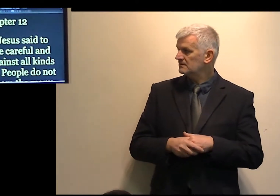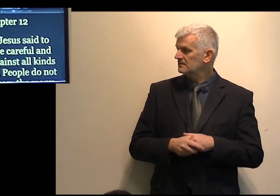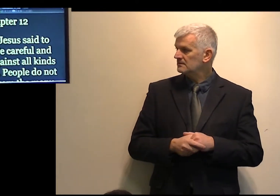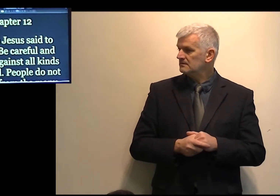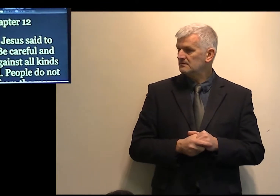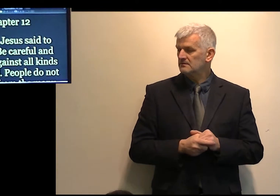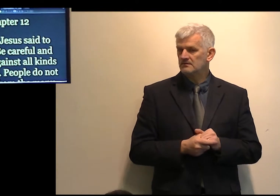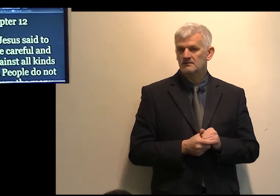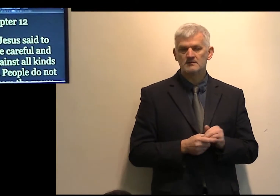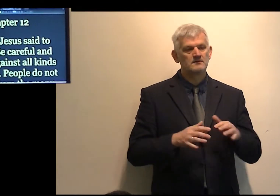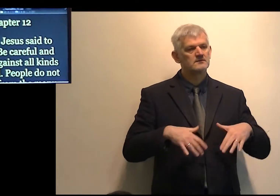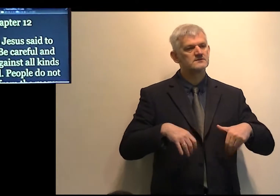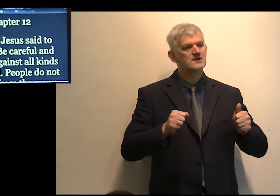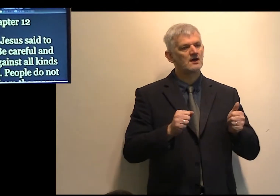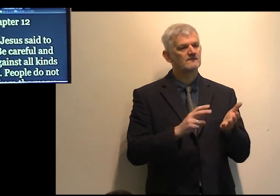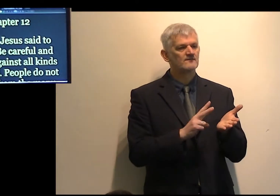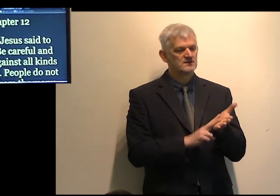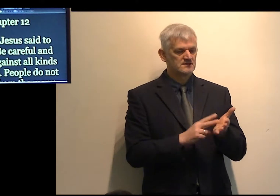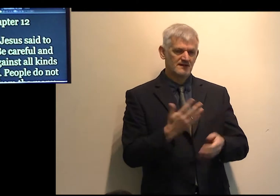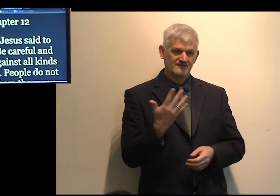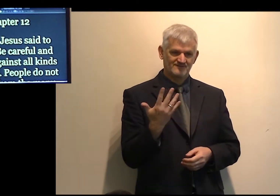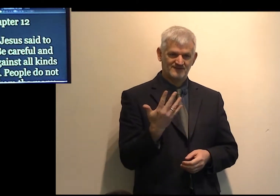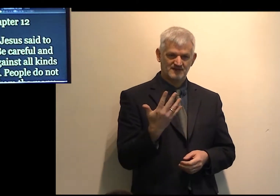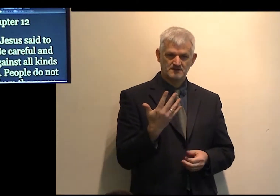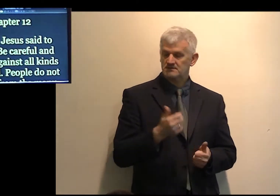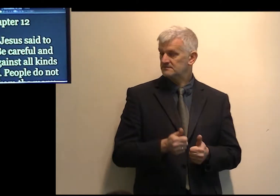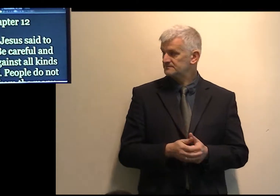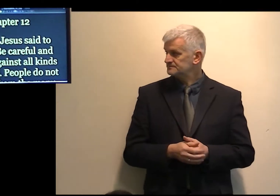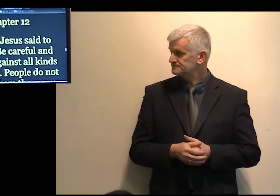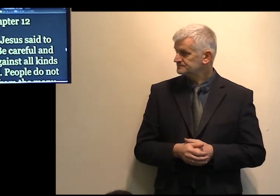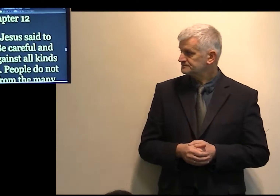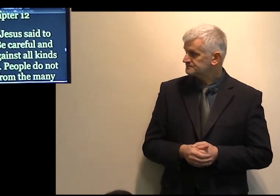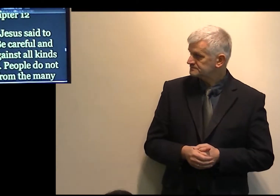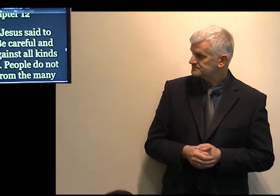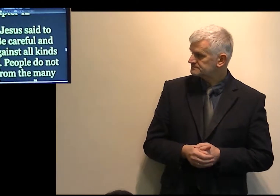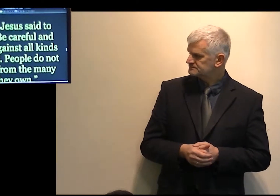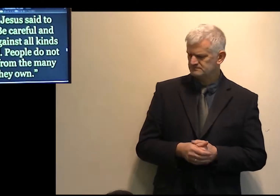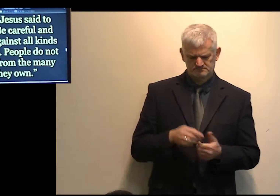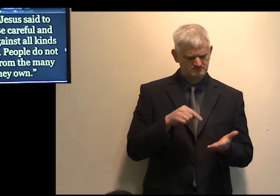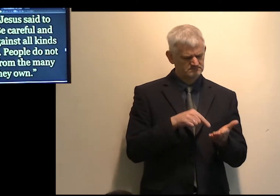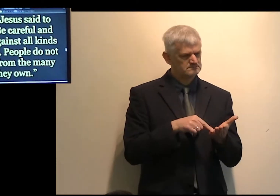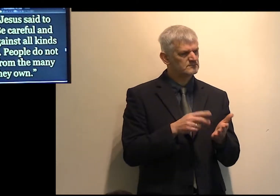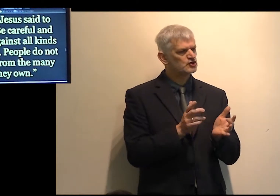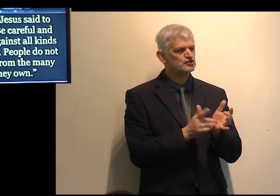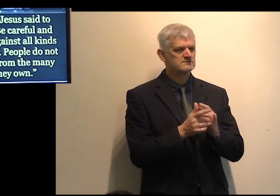And we begin to read from verse 15, the words of the Lord Jesus Christ.